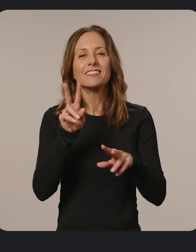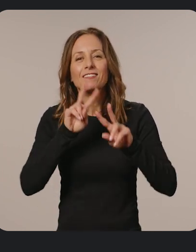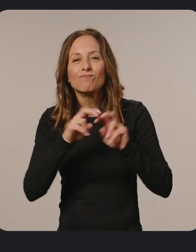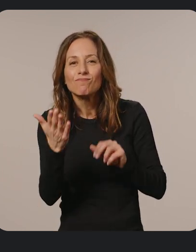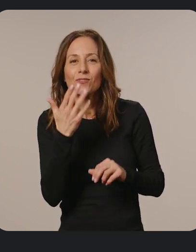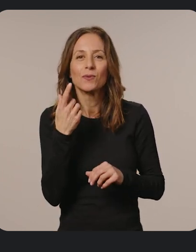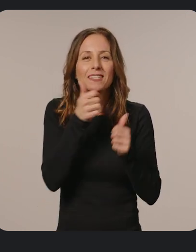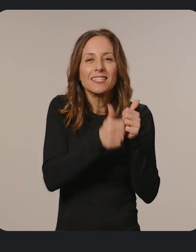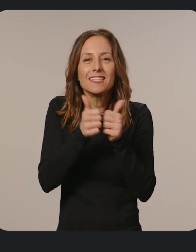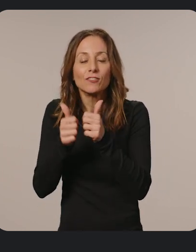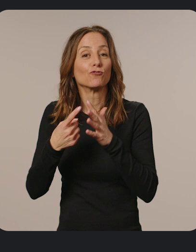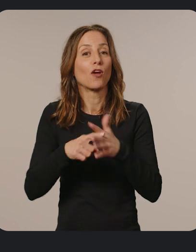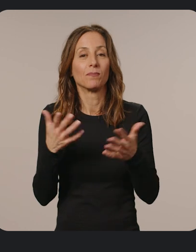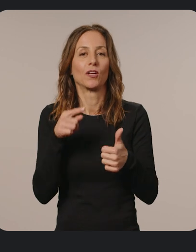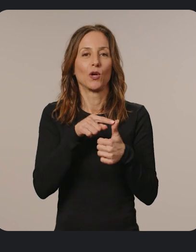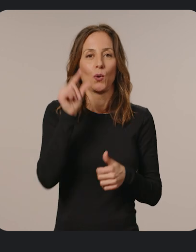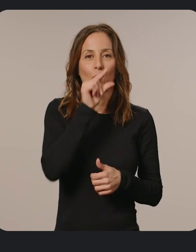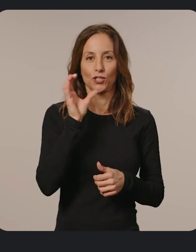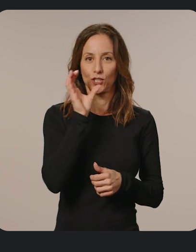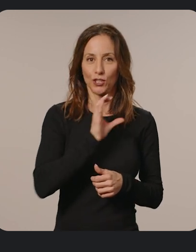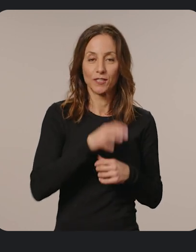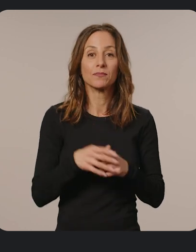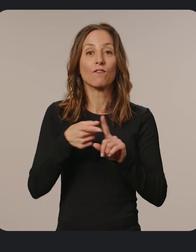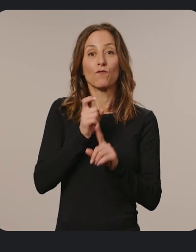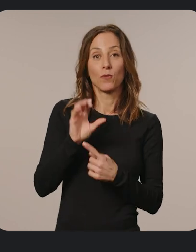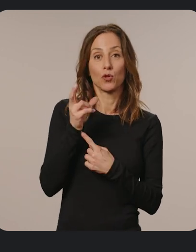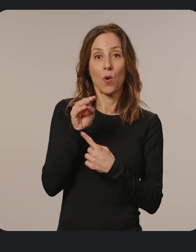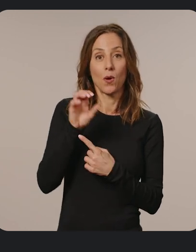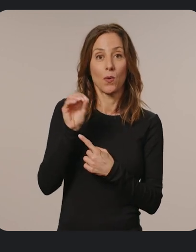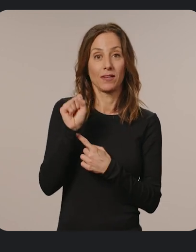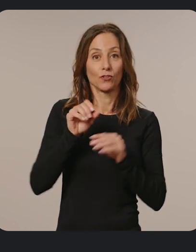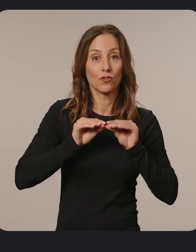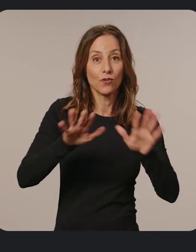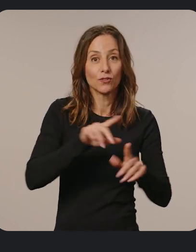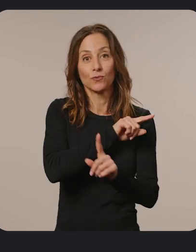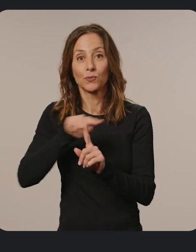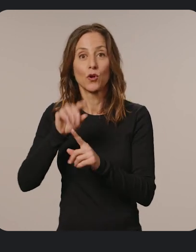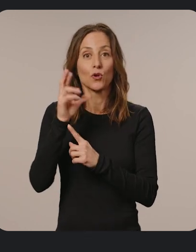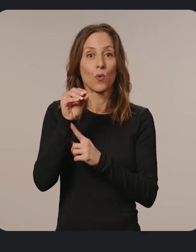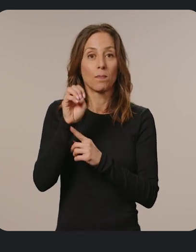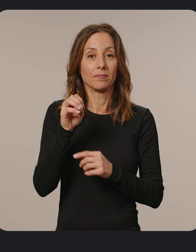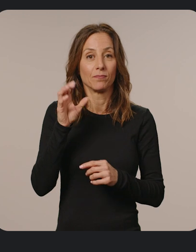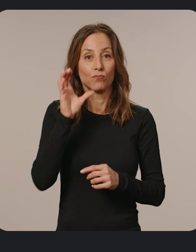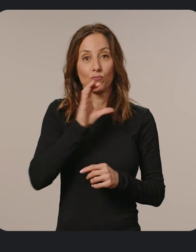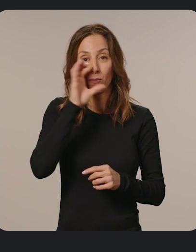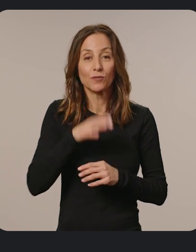look at each one, starting with Google Search. From the Chrome OS launcher to the Chrome browser, Google Search is